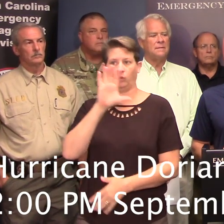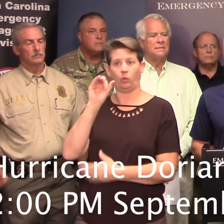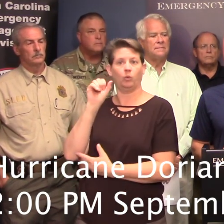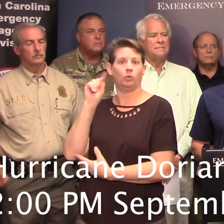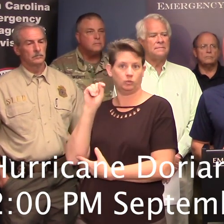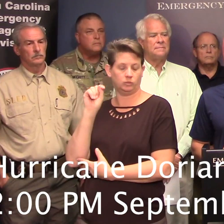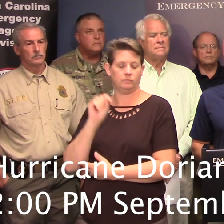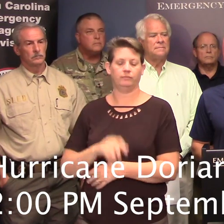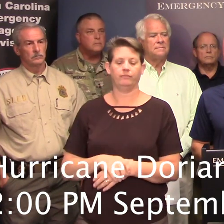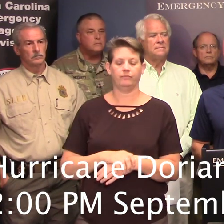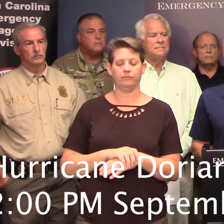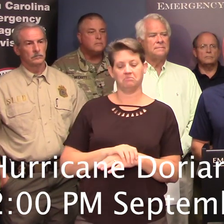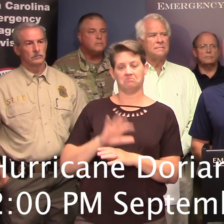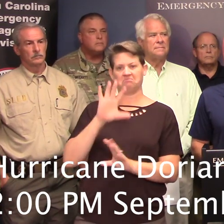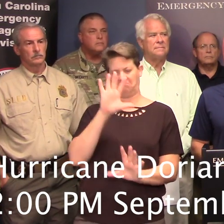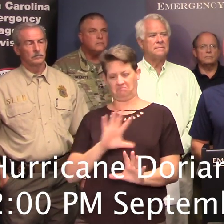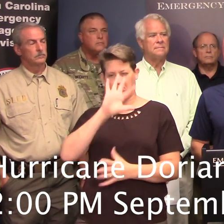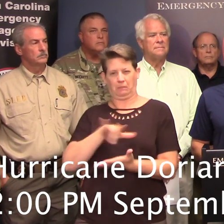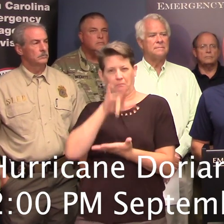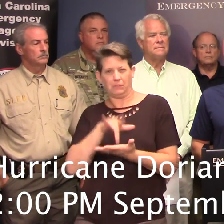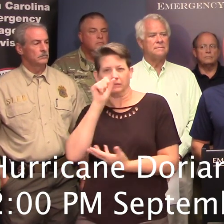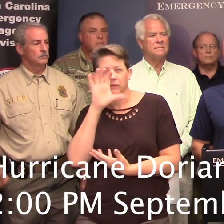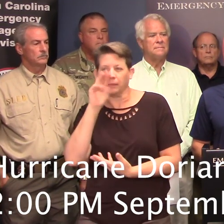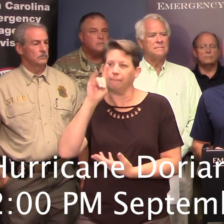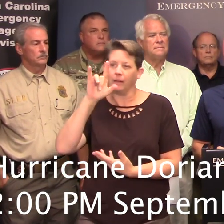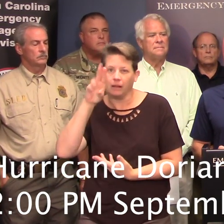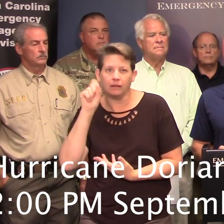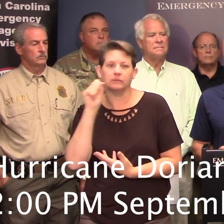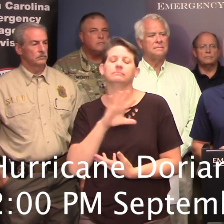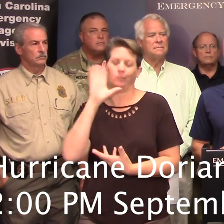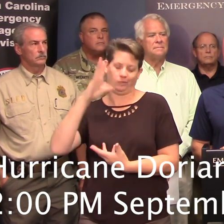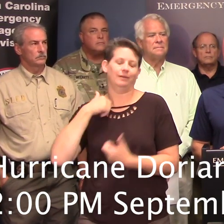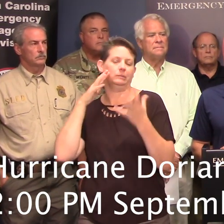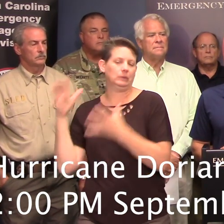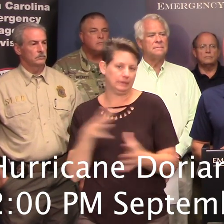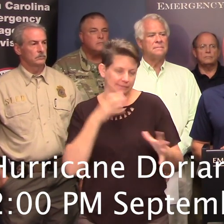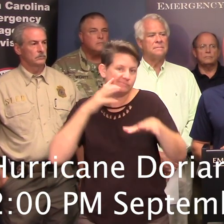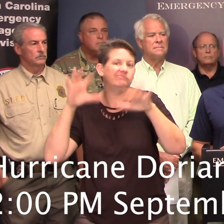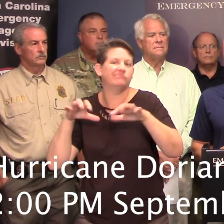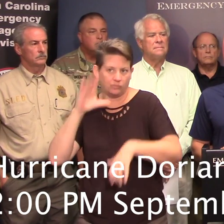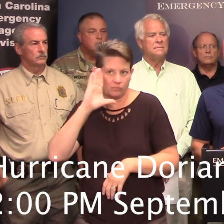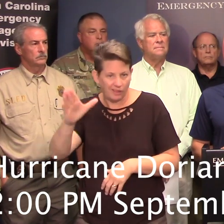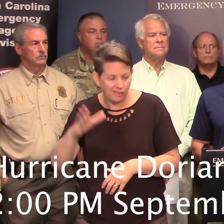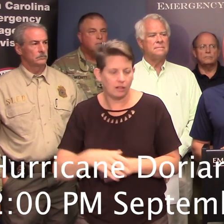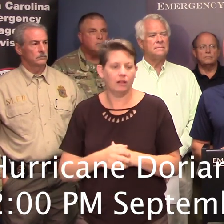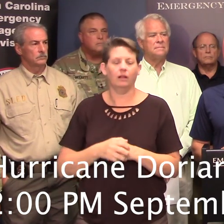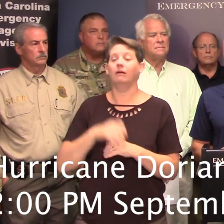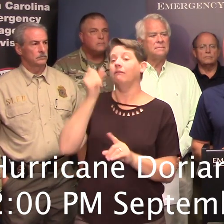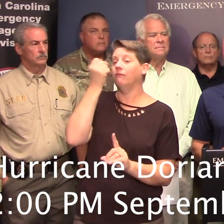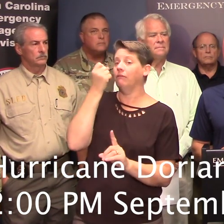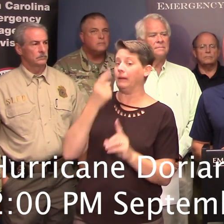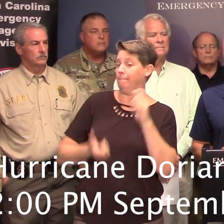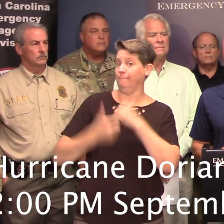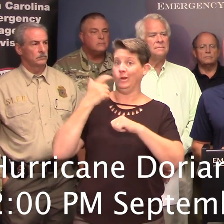Farther inland across parts of the Midlands, breezy to windy conditions will occur with a storm, along with some rain showers, although the heaviest